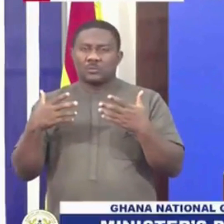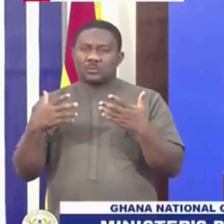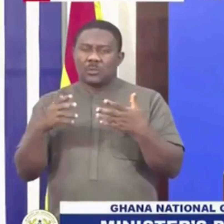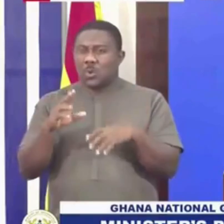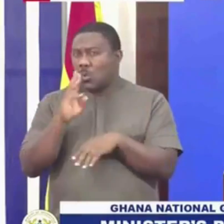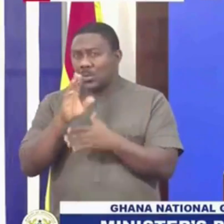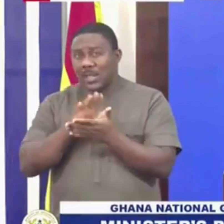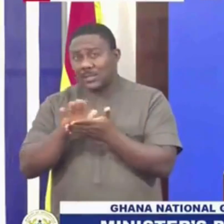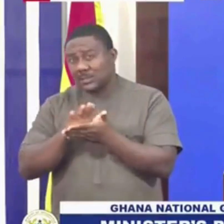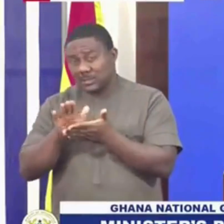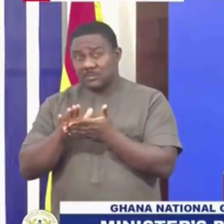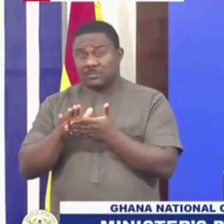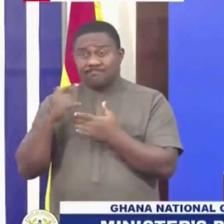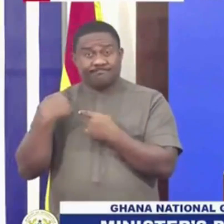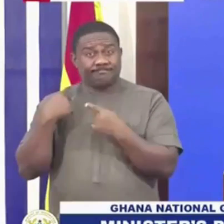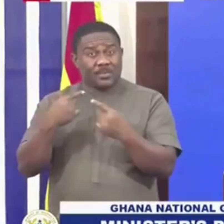To date,